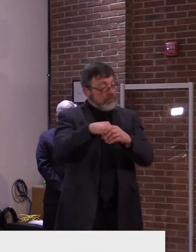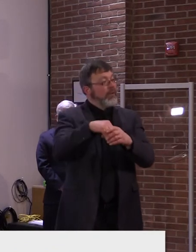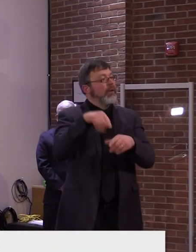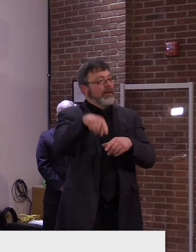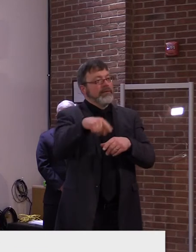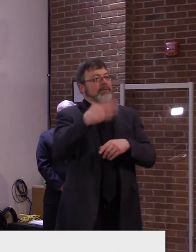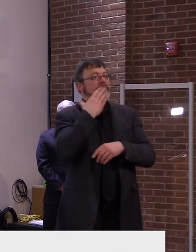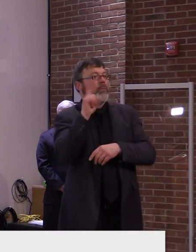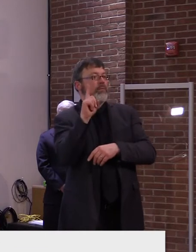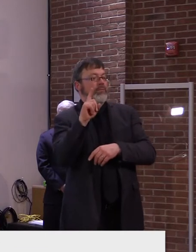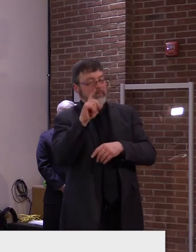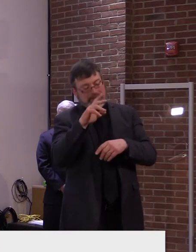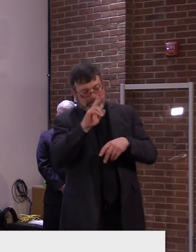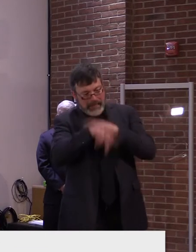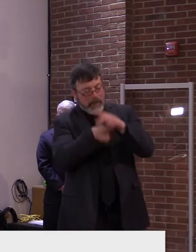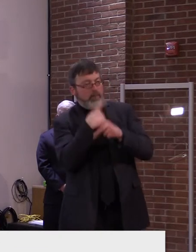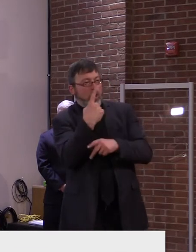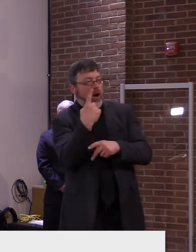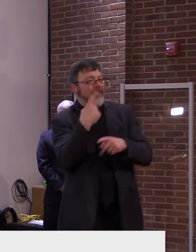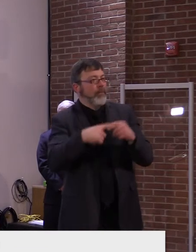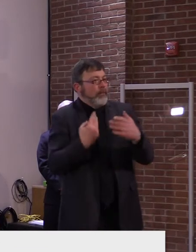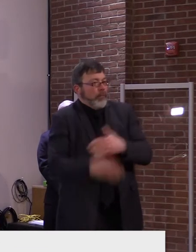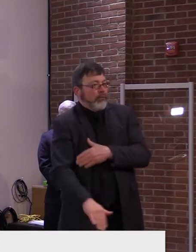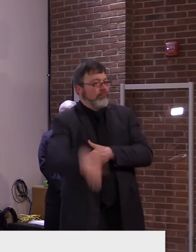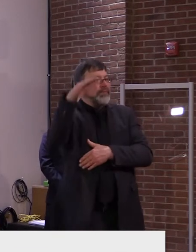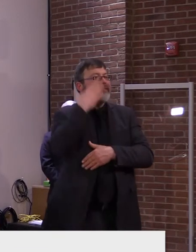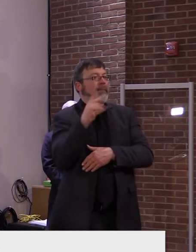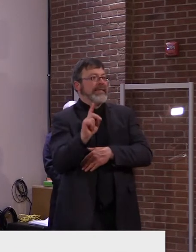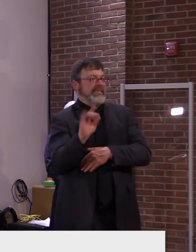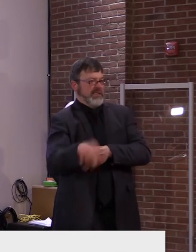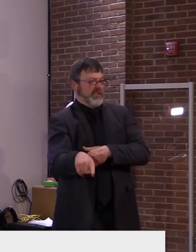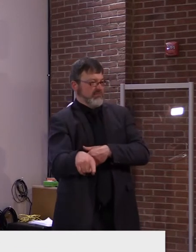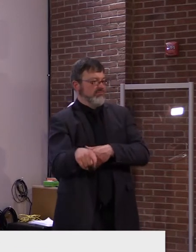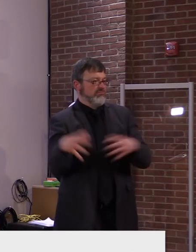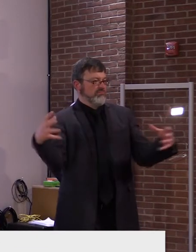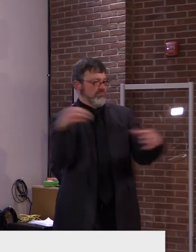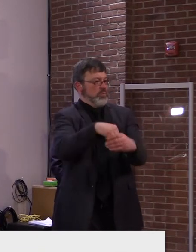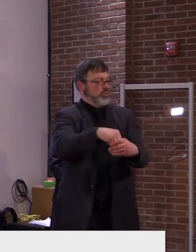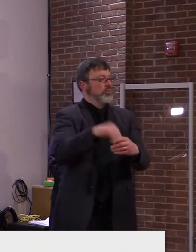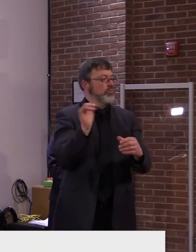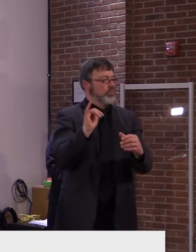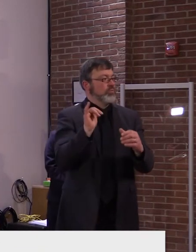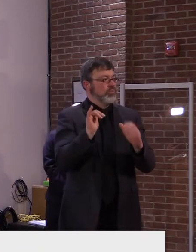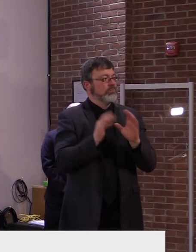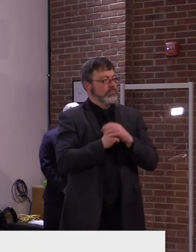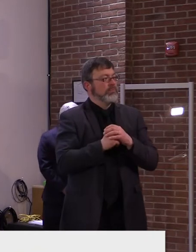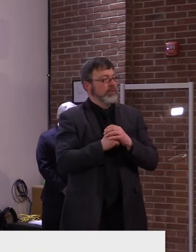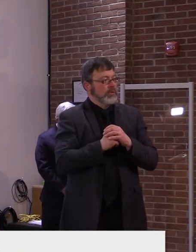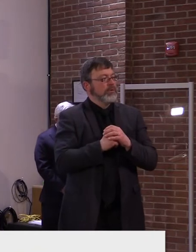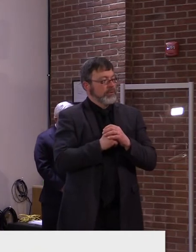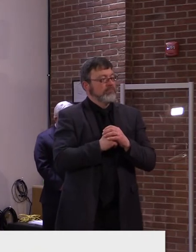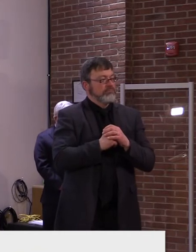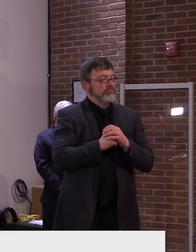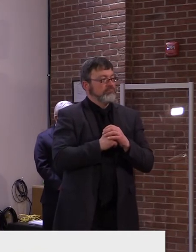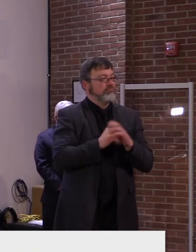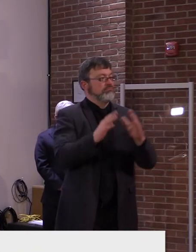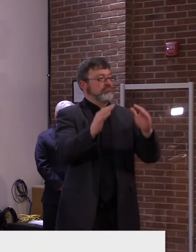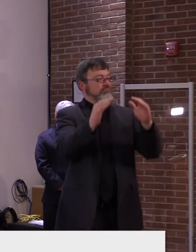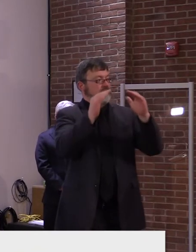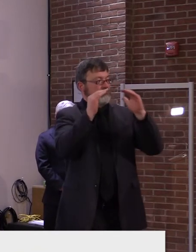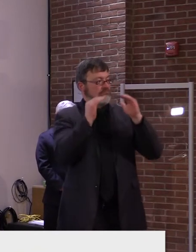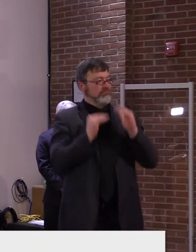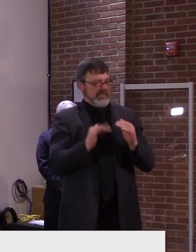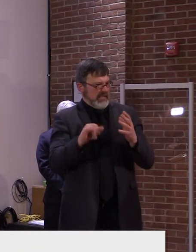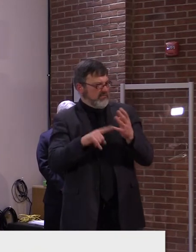have left millions of homes and businesses without power across the country, and people have taken to using alternate